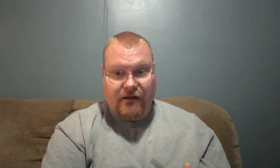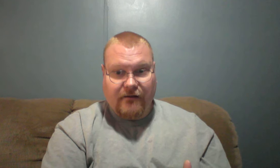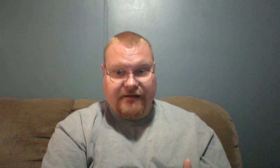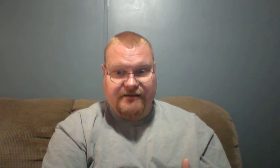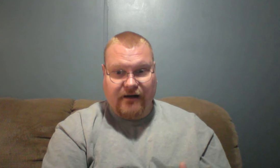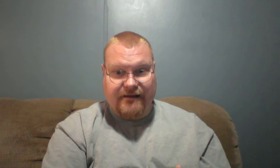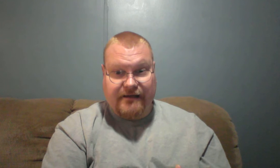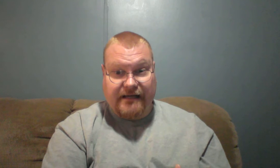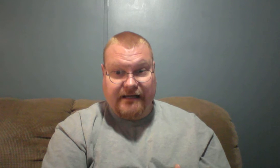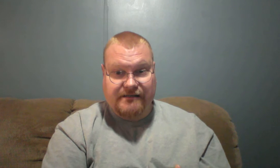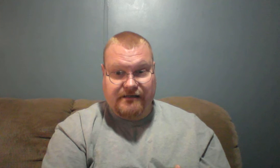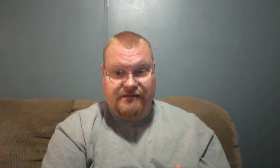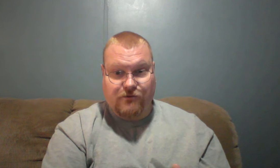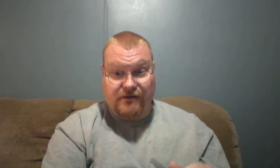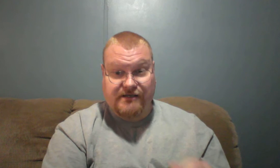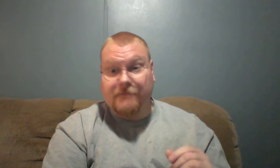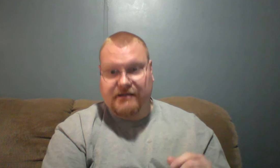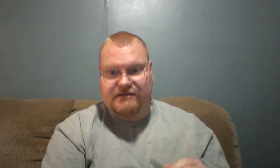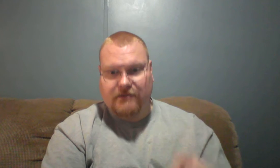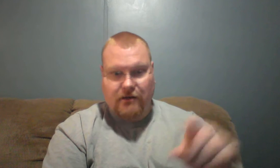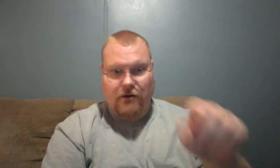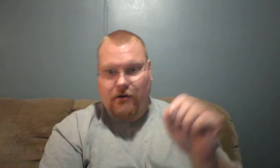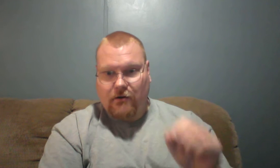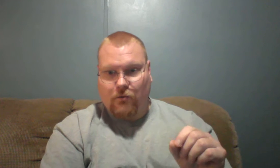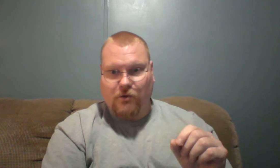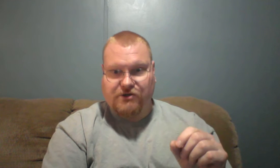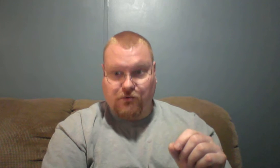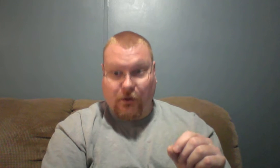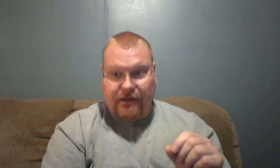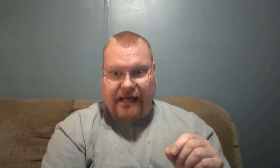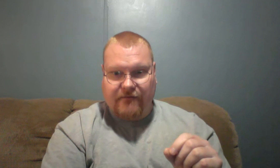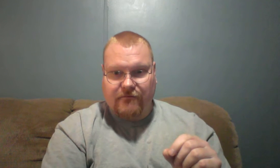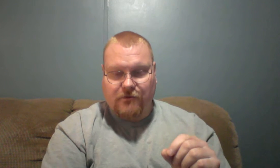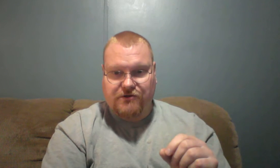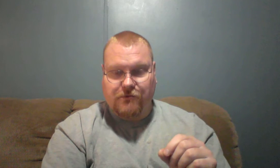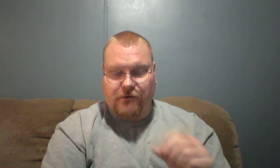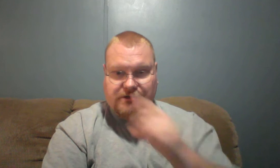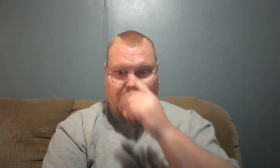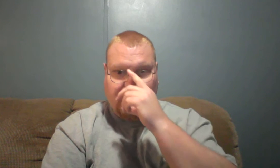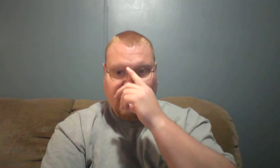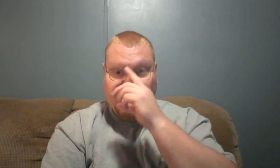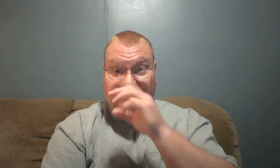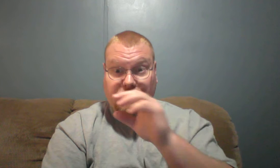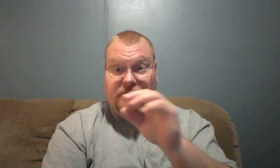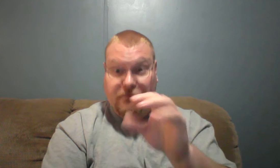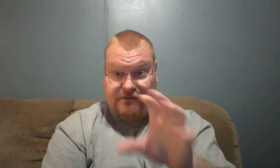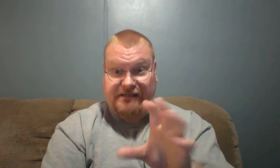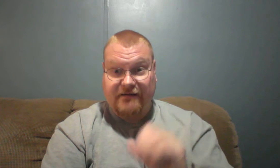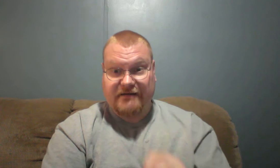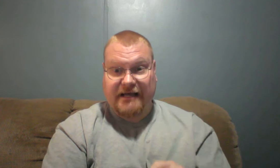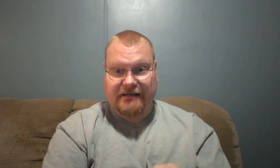That's not in the Texas Receptus, which is what we have, which is what was called the received text,